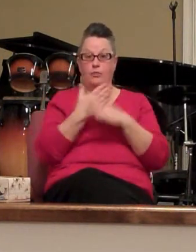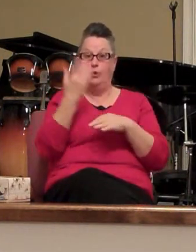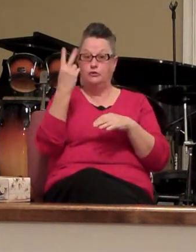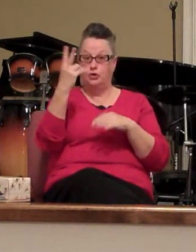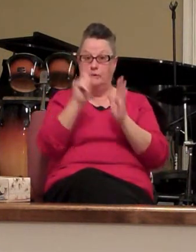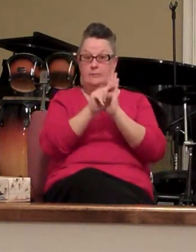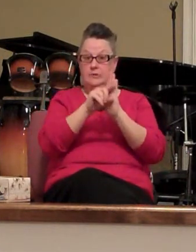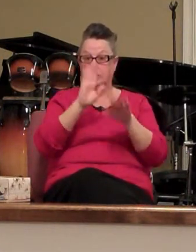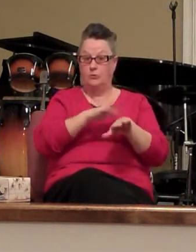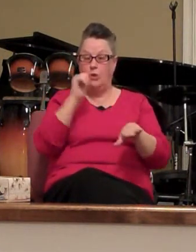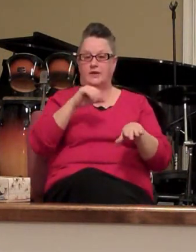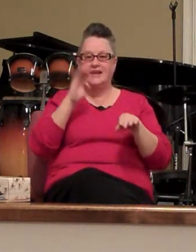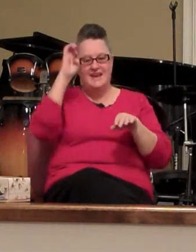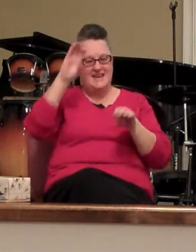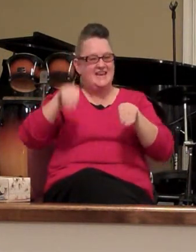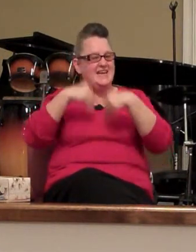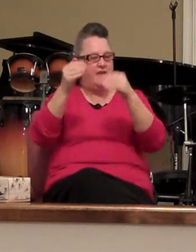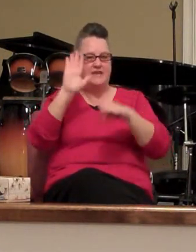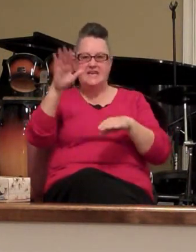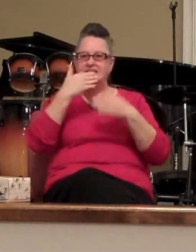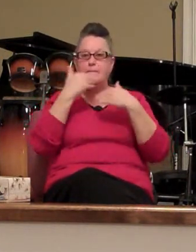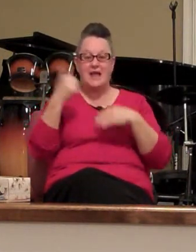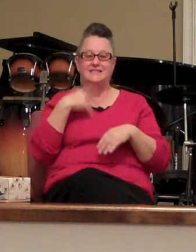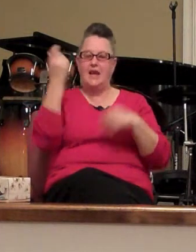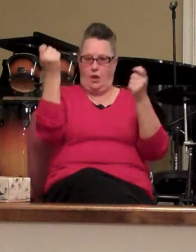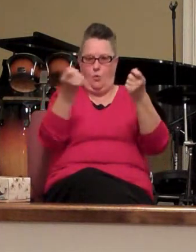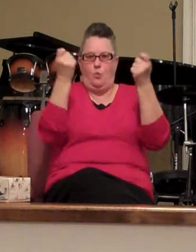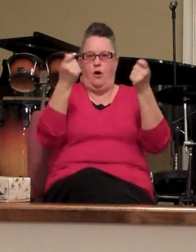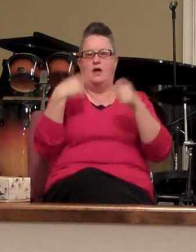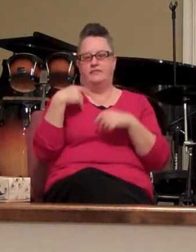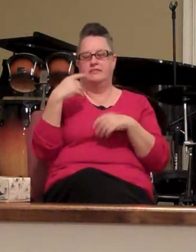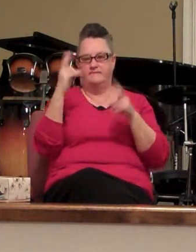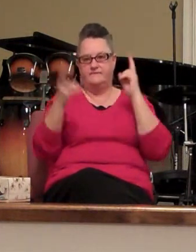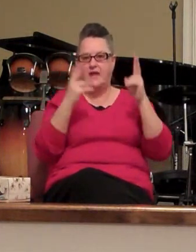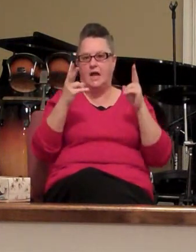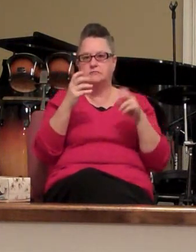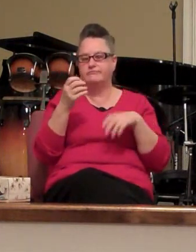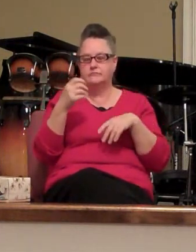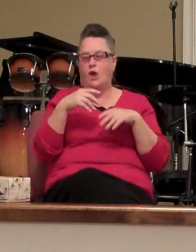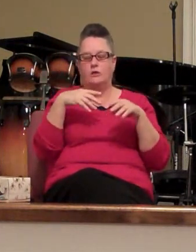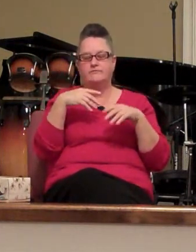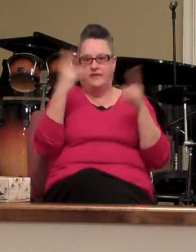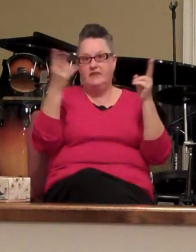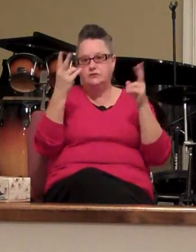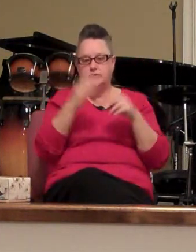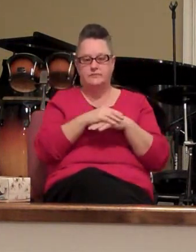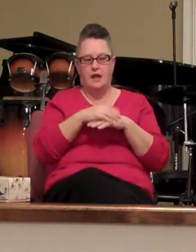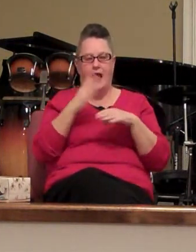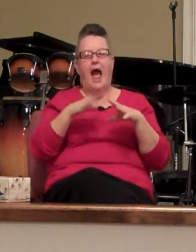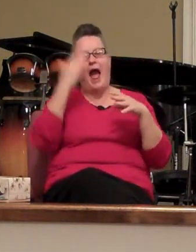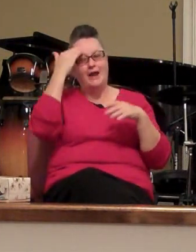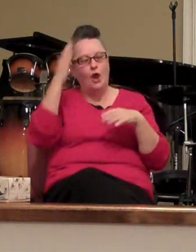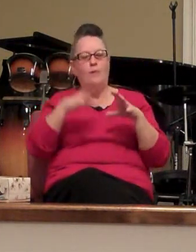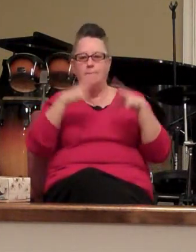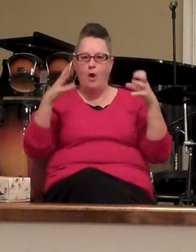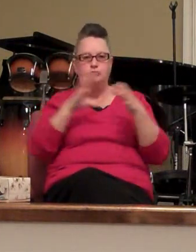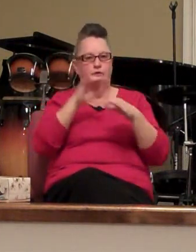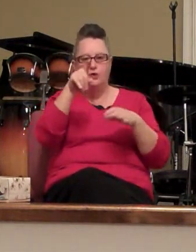he gave it his best and he won the fight I know most of you do not watch it and I won't elaborate too much